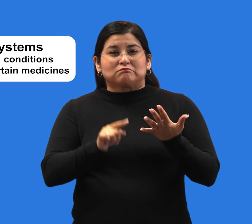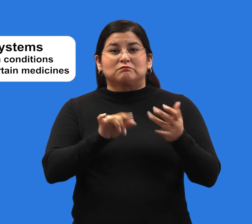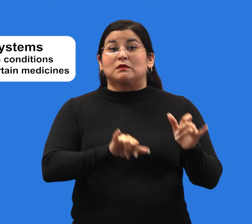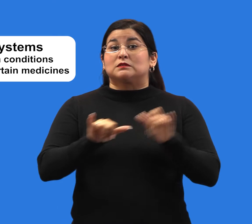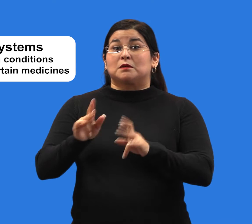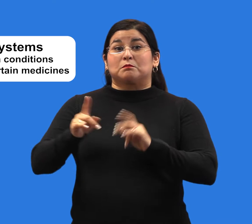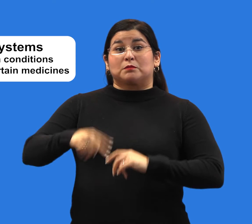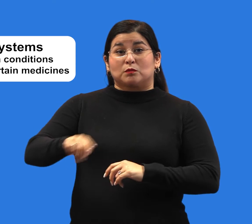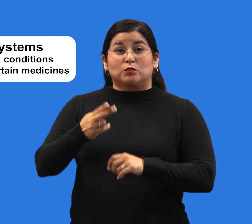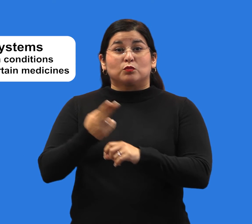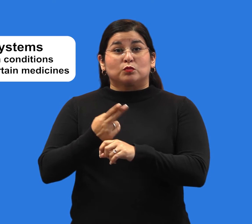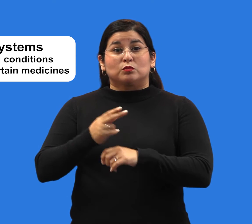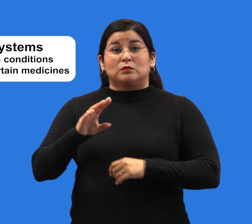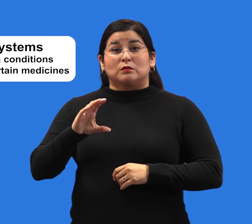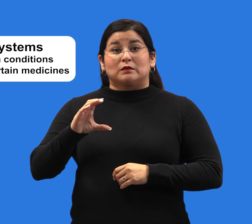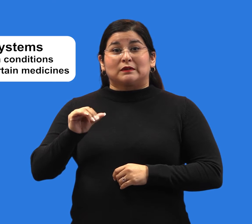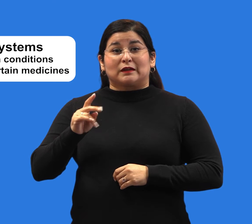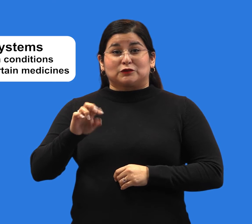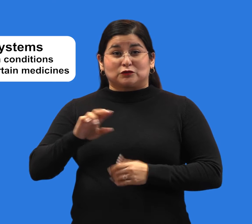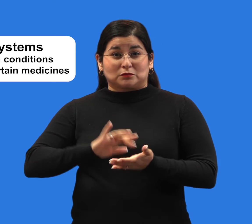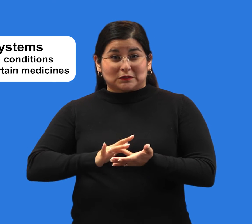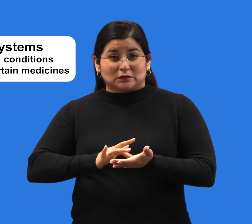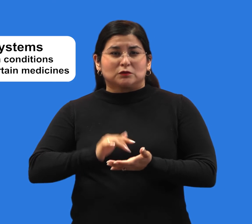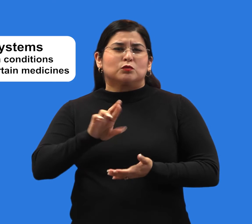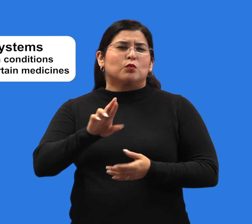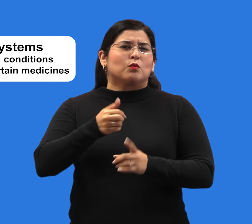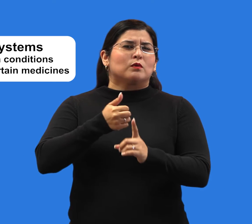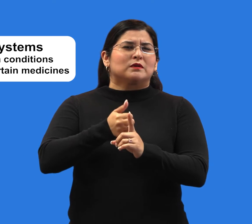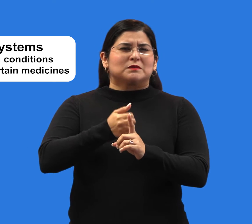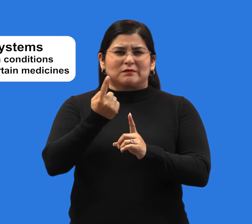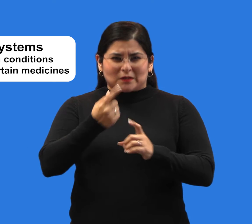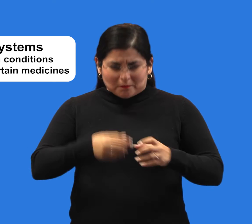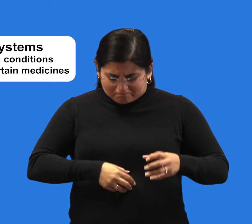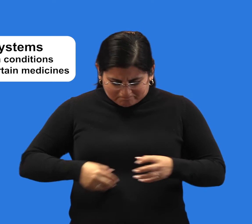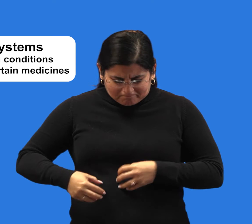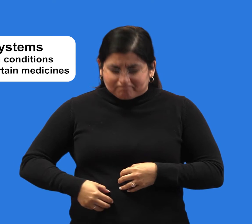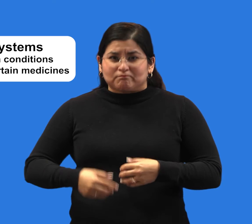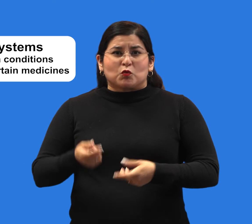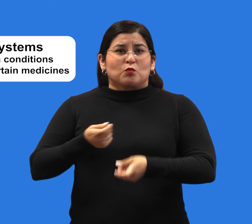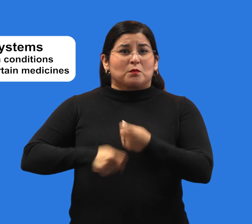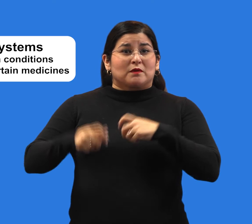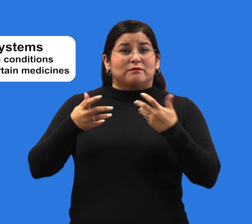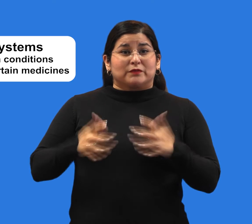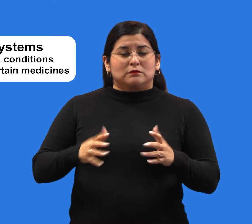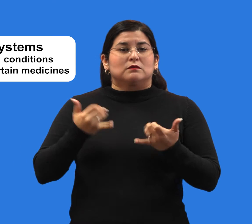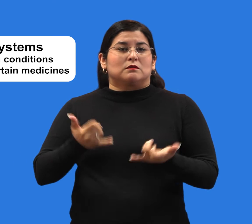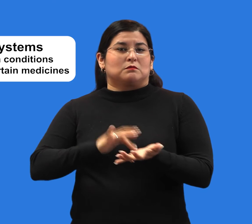and people who are taking certain medicines. This includes people who are going through cancer treatment, taking